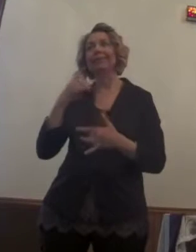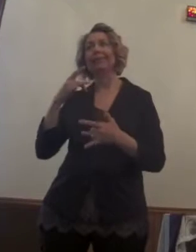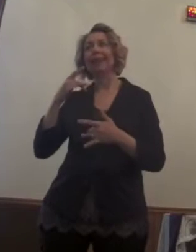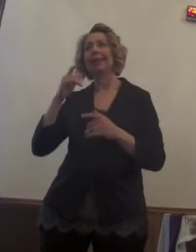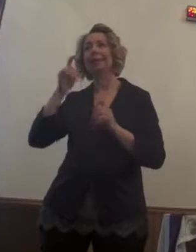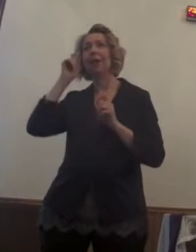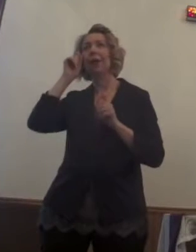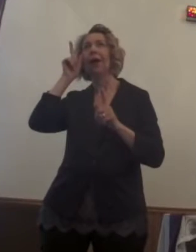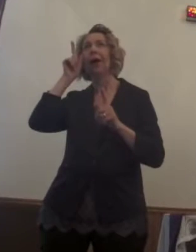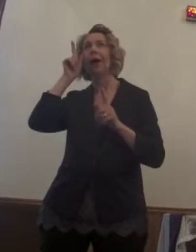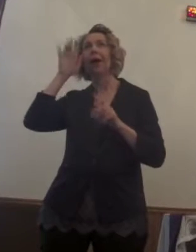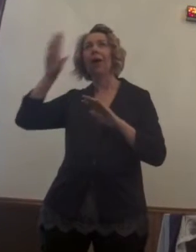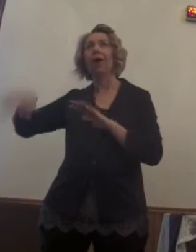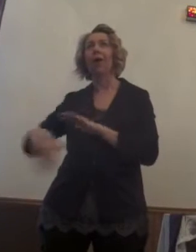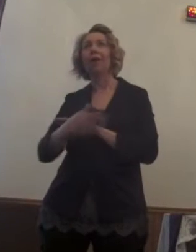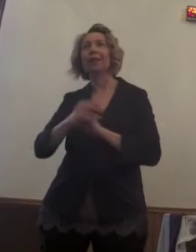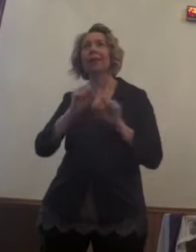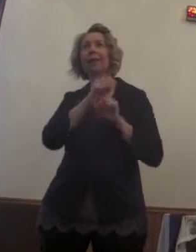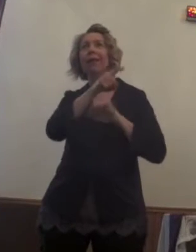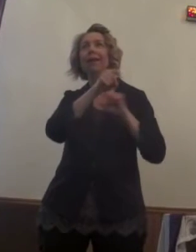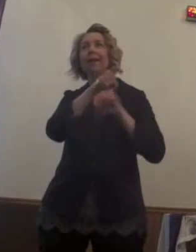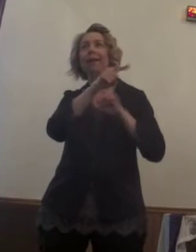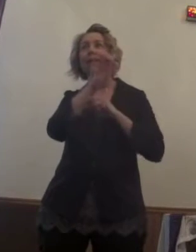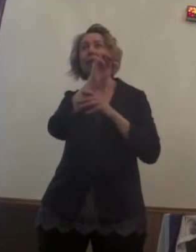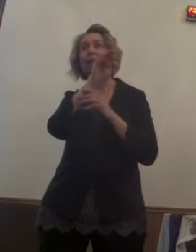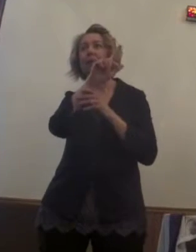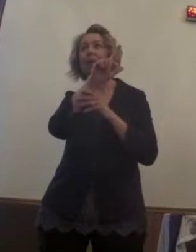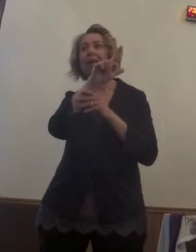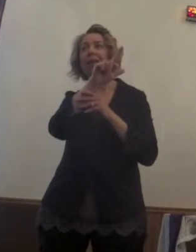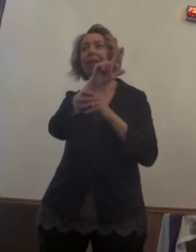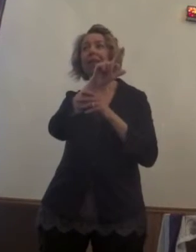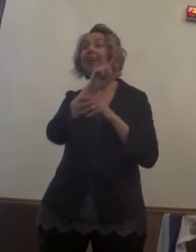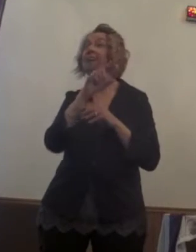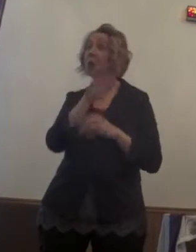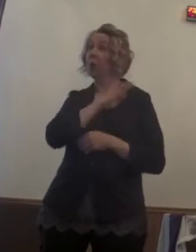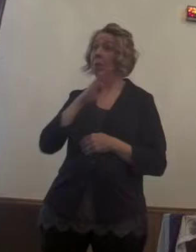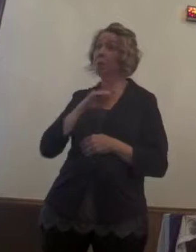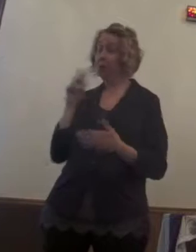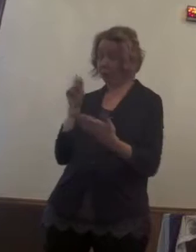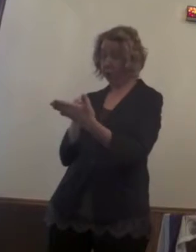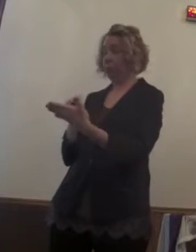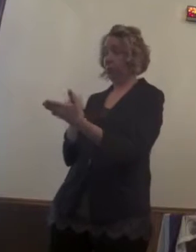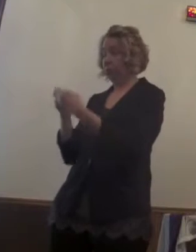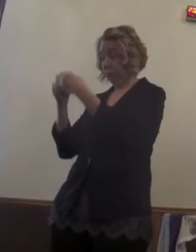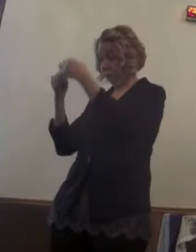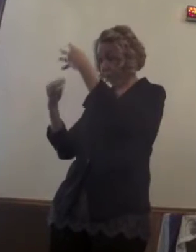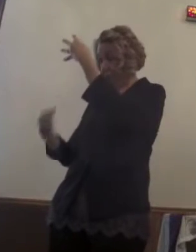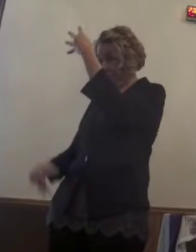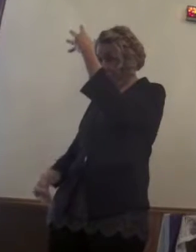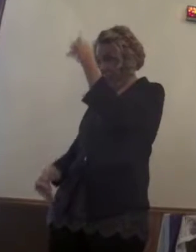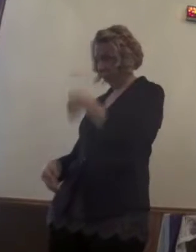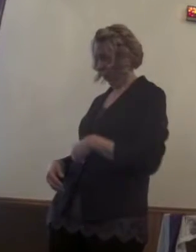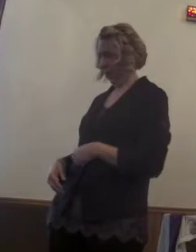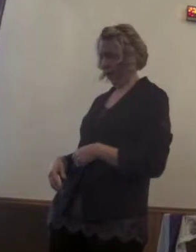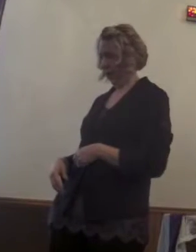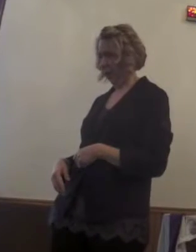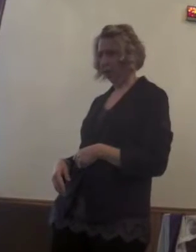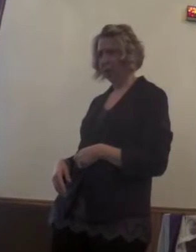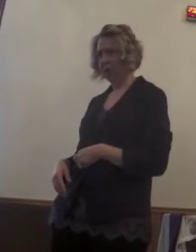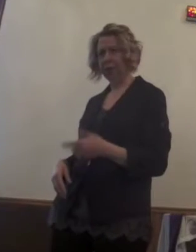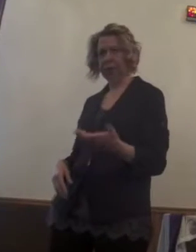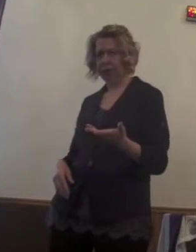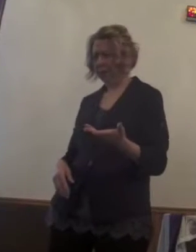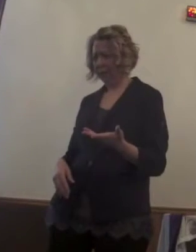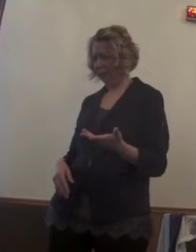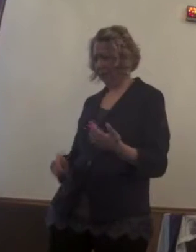emails at one o'clock in the morning before the pastor goes to bed on a Saturday night and before he's traveling, it's like, here's the laundry list. It's like, sometimes I think they regret that they're on the